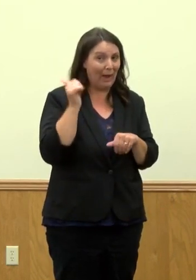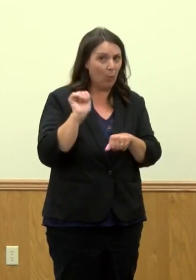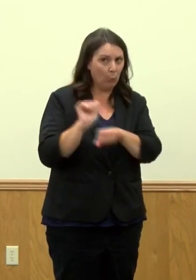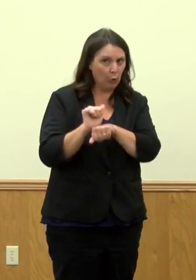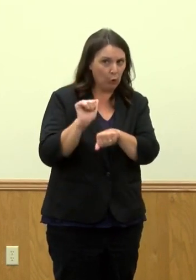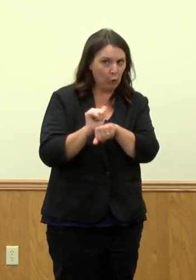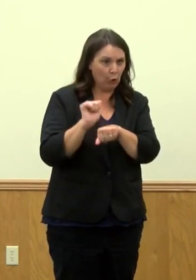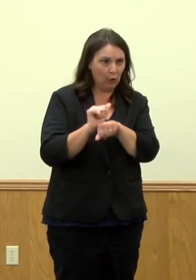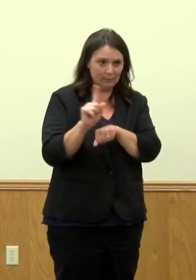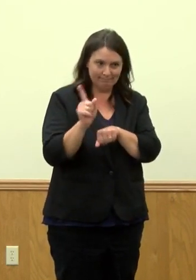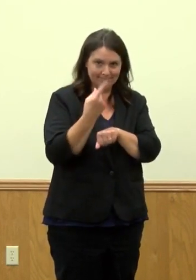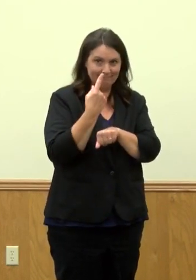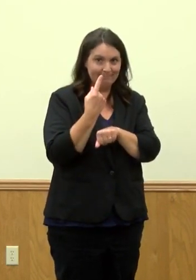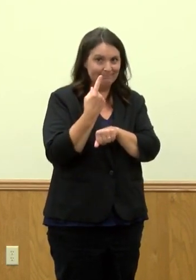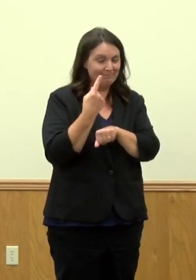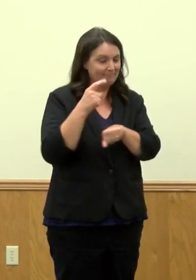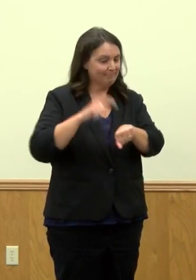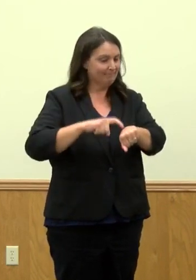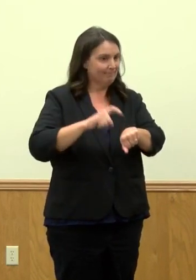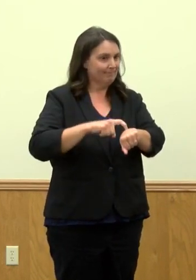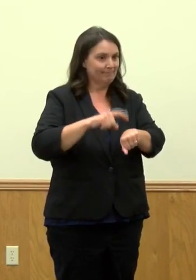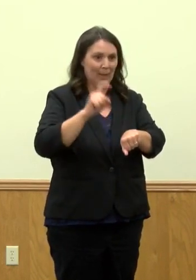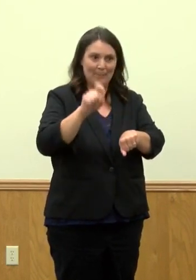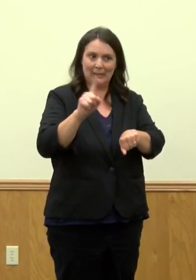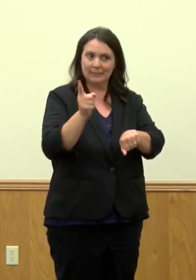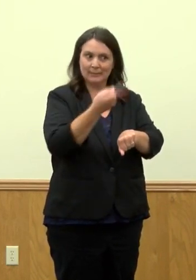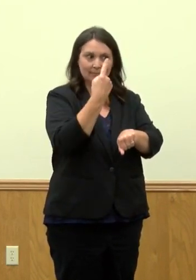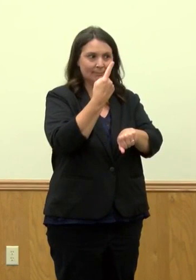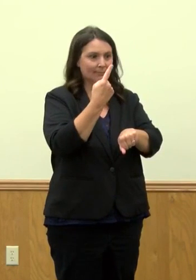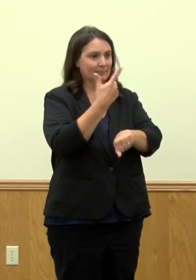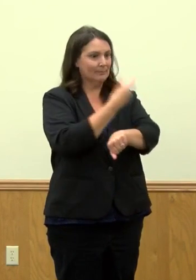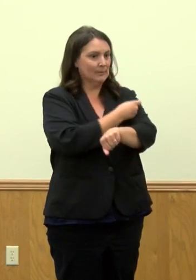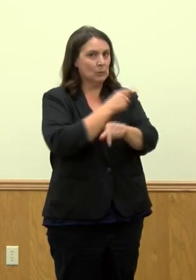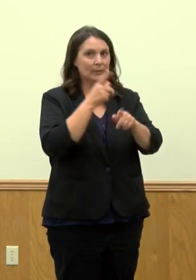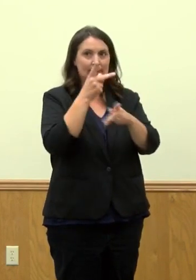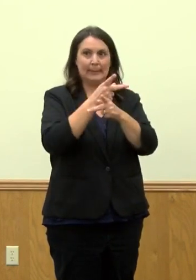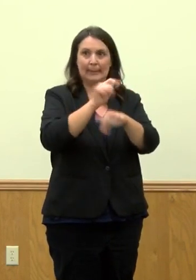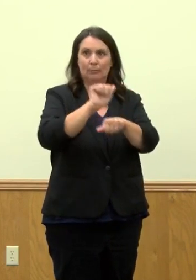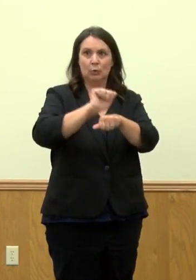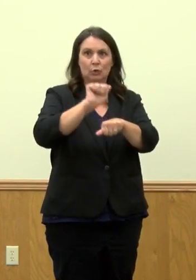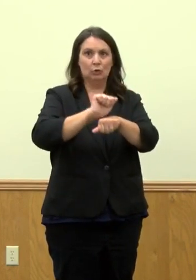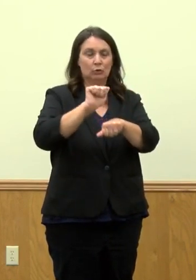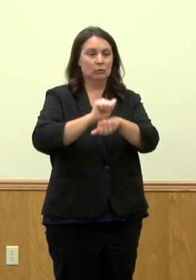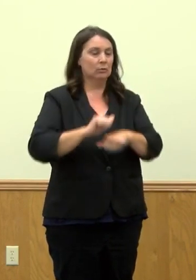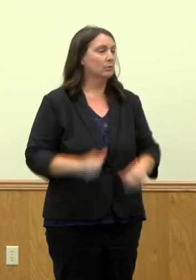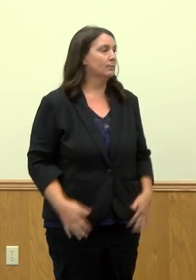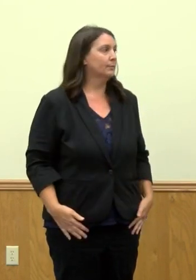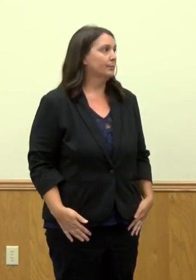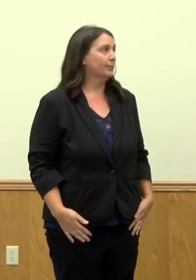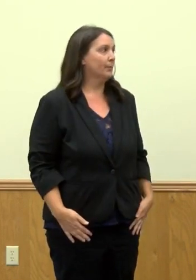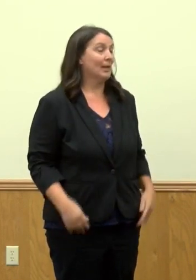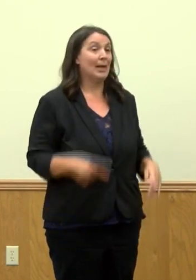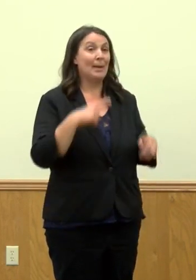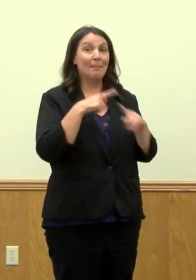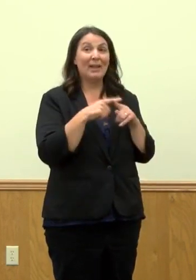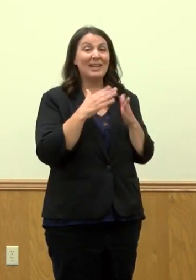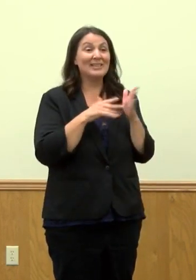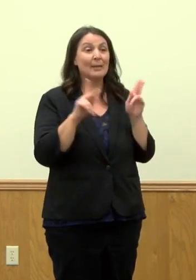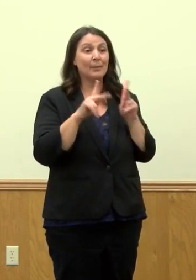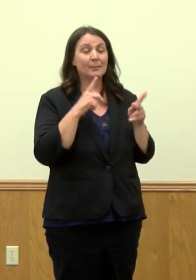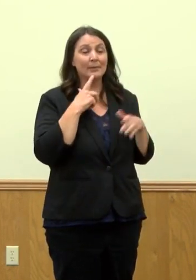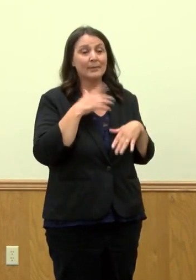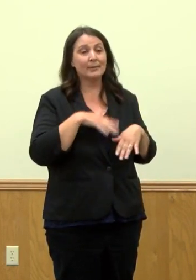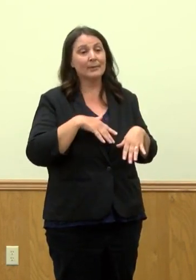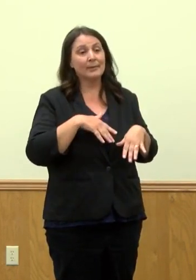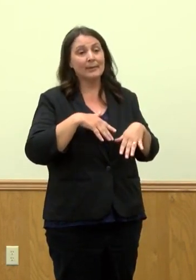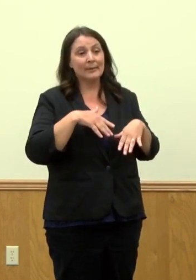trickling in, a lot of the deadlines are coming on. So I think people are getting their vaccine. We're also hearing people that, for better or for worse, they wanted